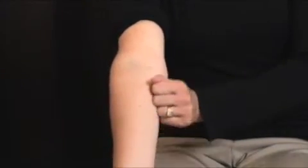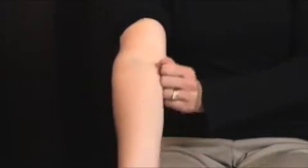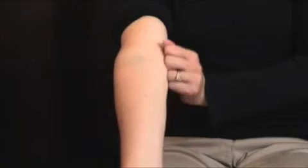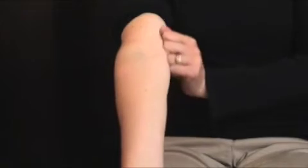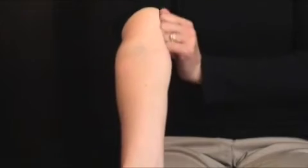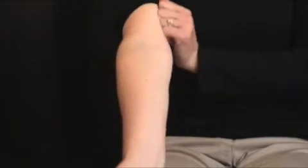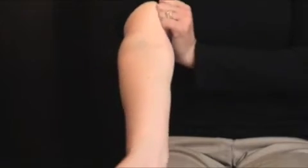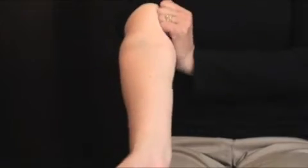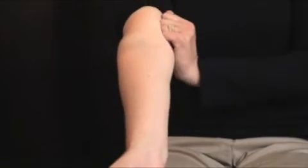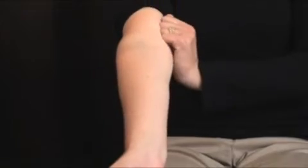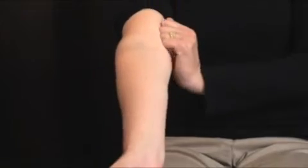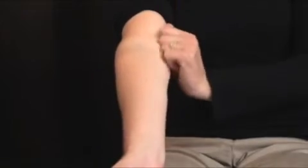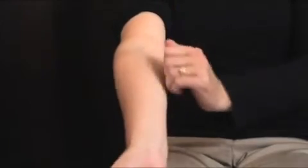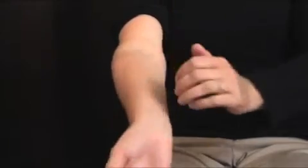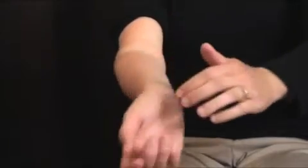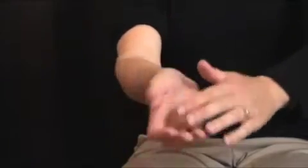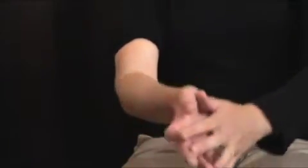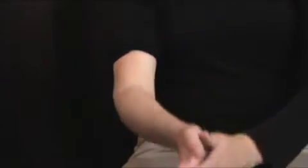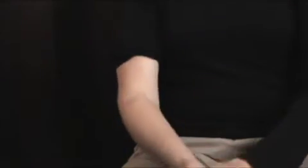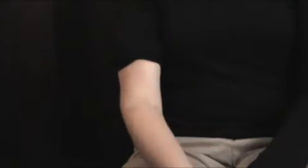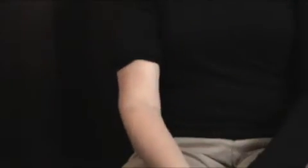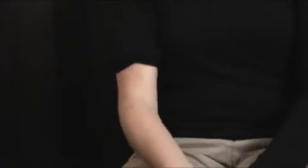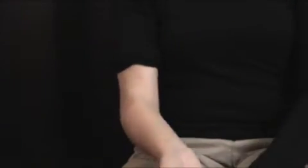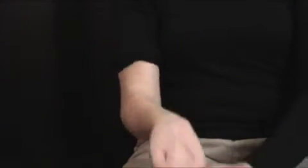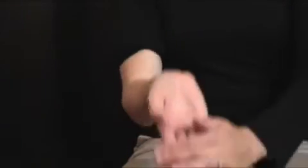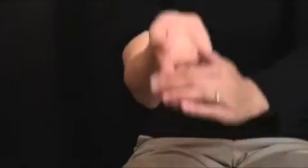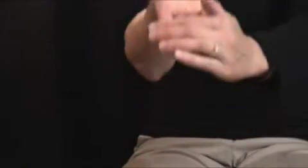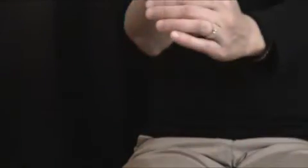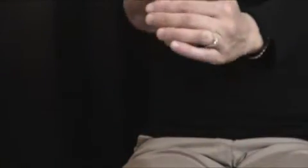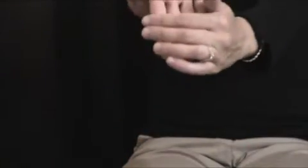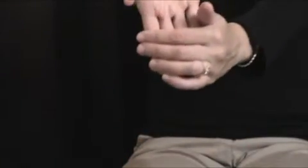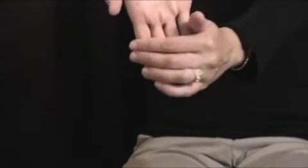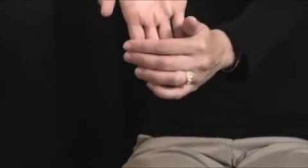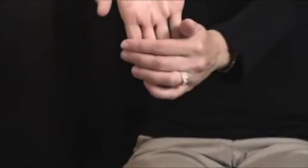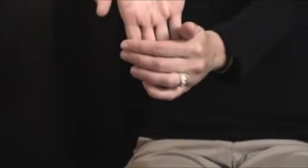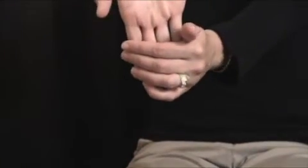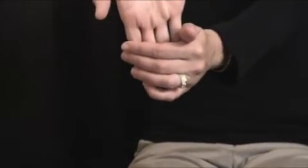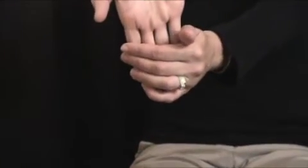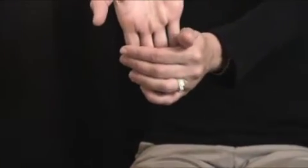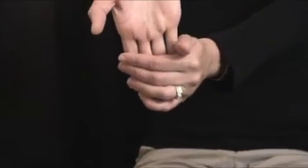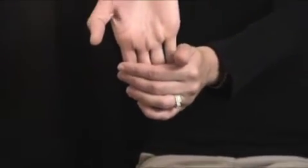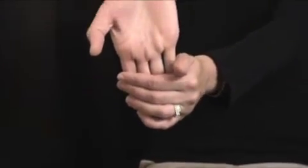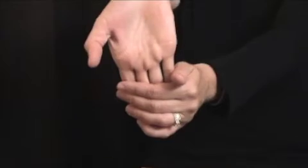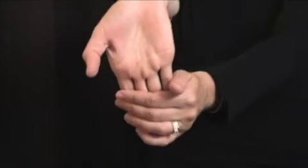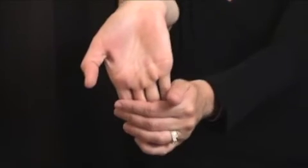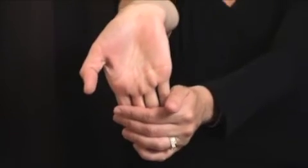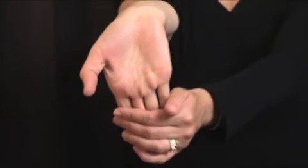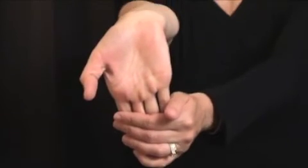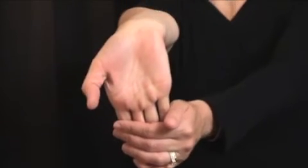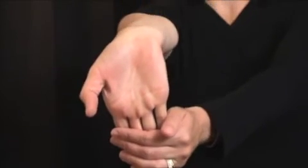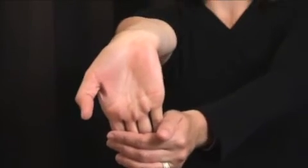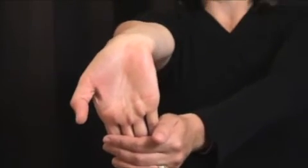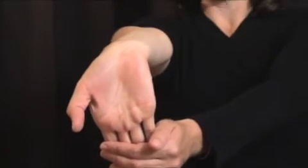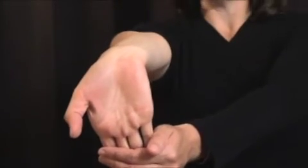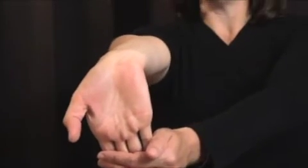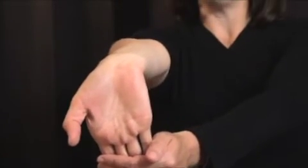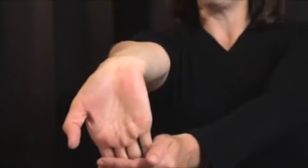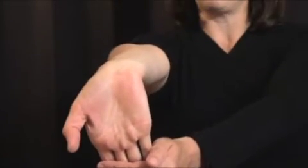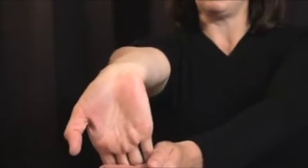After you do the massage I'm going to have you follow that by stretching. And this is the best way to stretch the elbow straight,